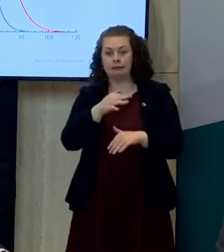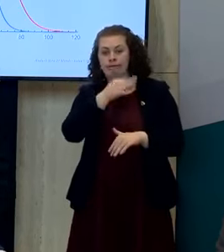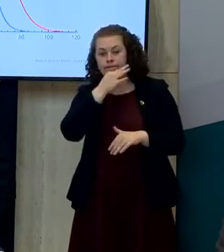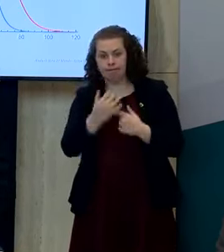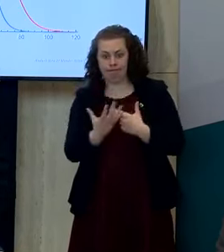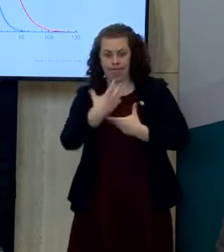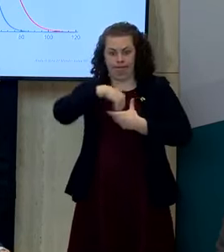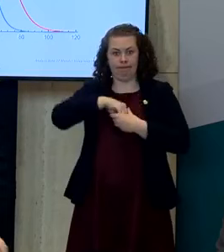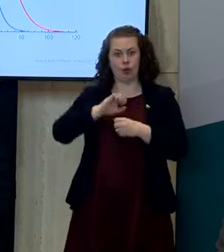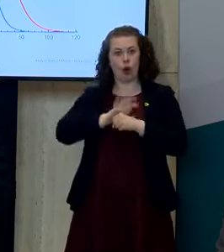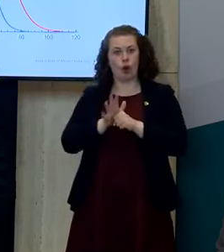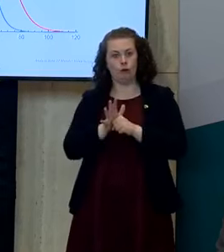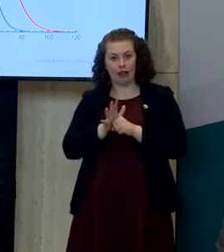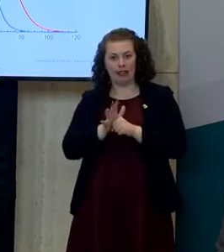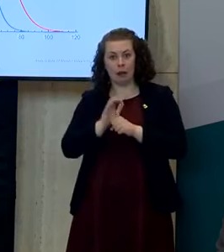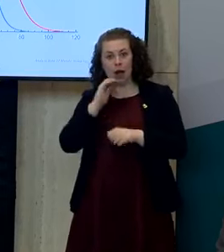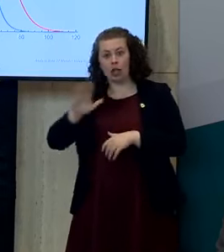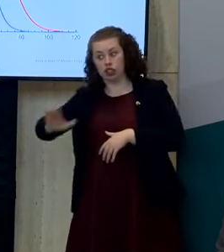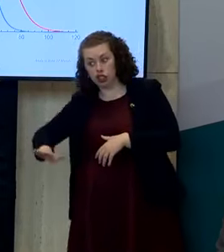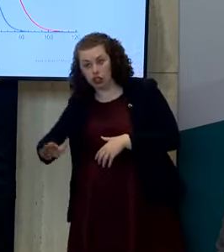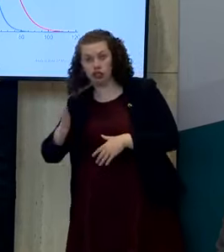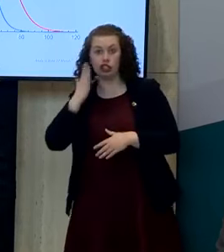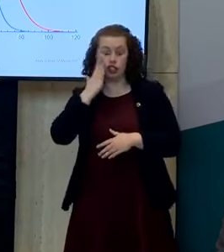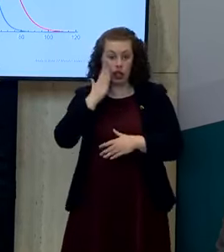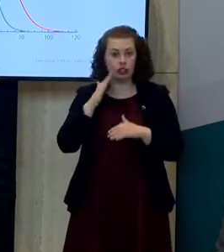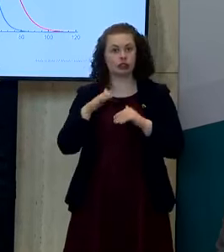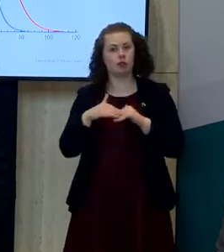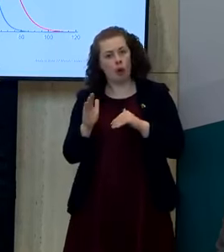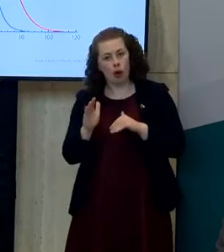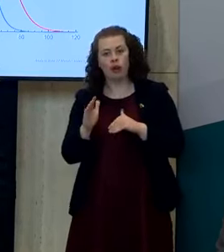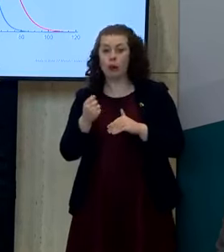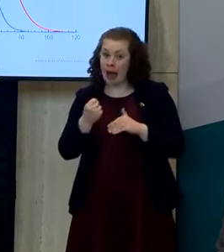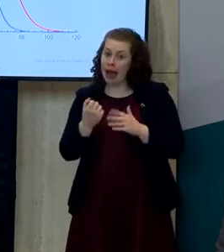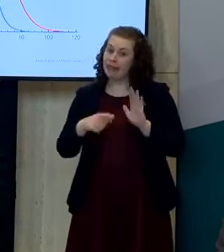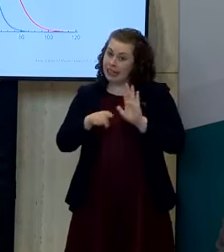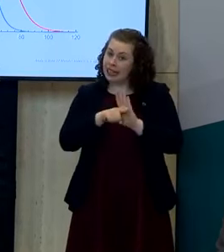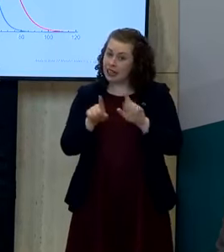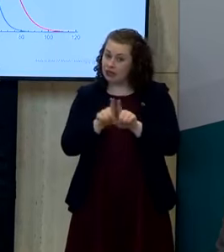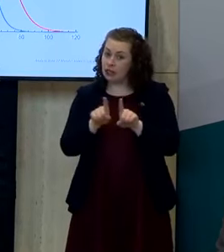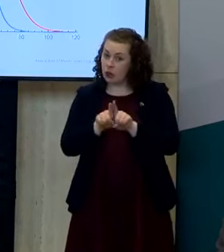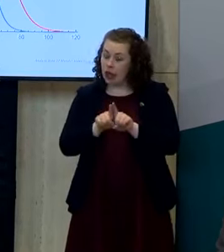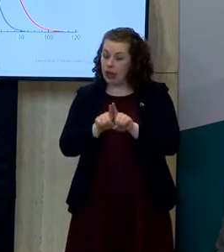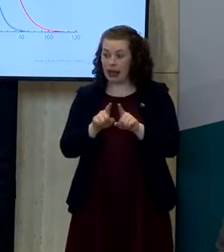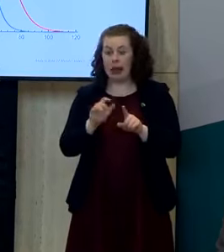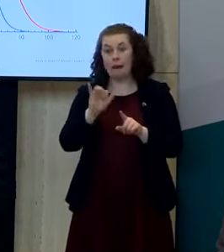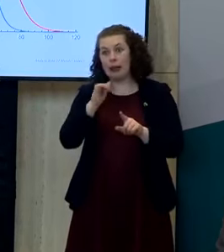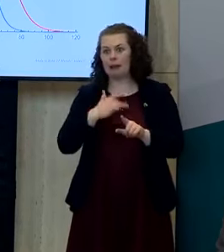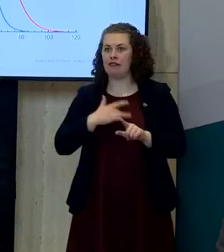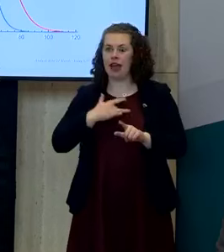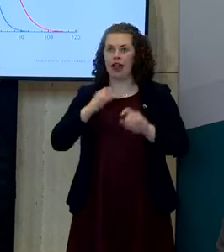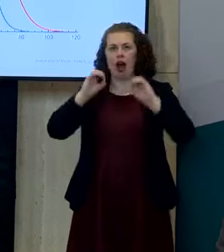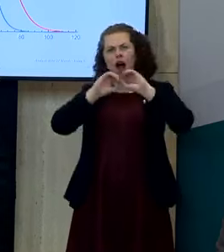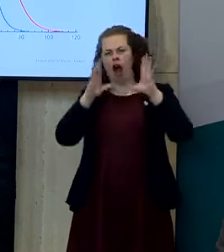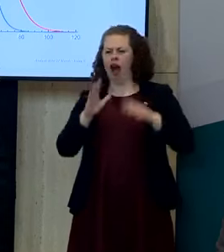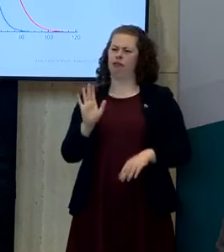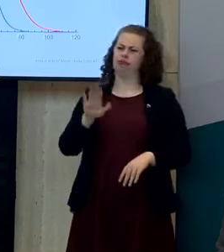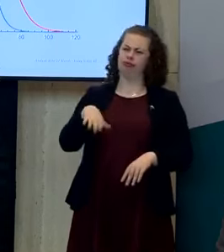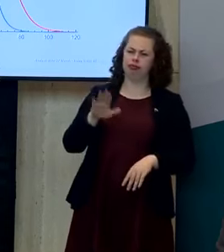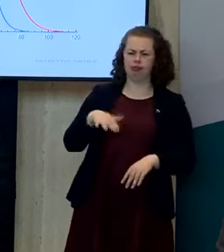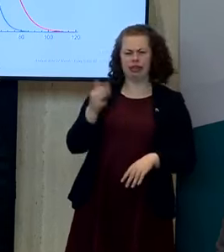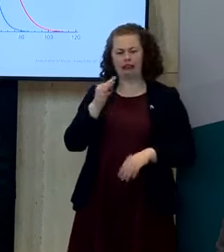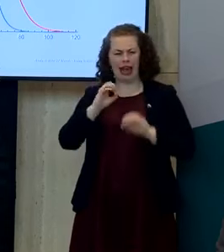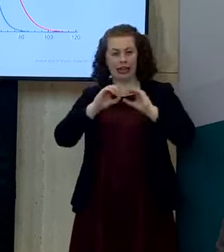hand where they pick it off from the surface to their to their face so there are downsides too it might seem intuitively obvious that face mask confers protection